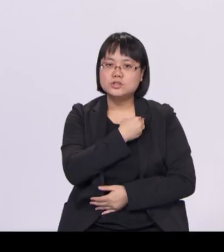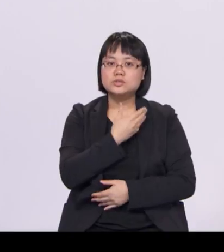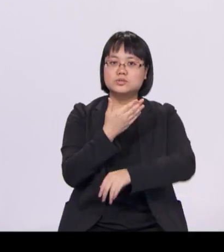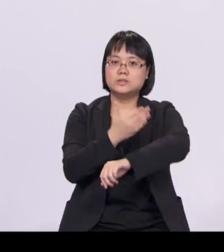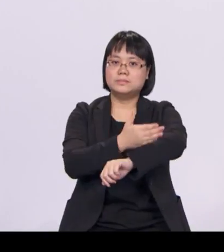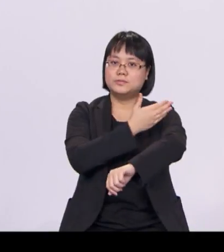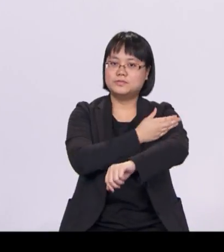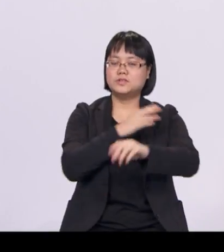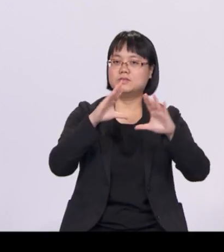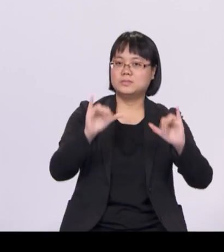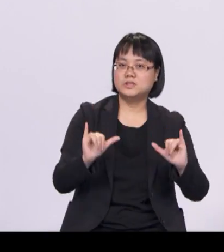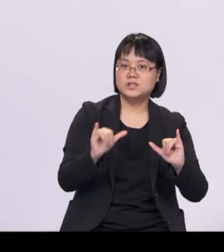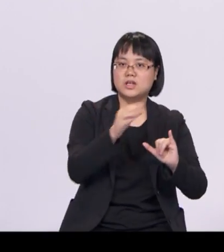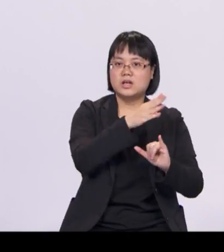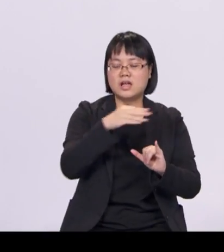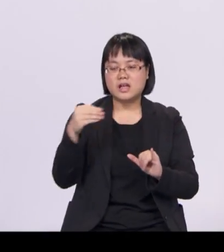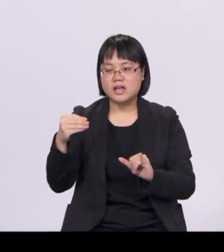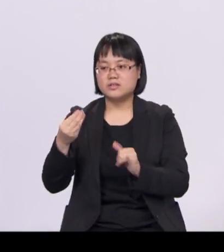constraints. For instance,